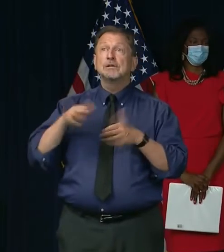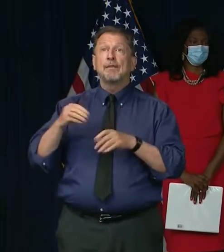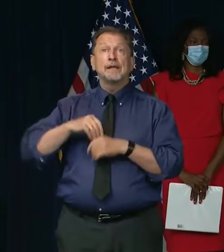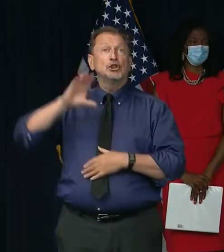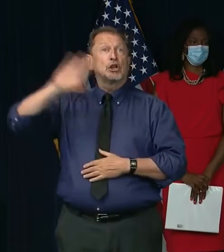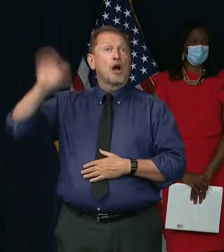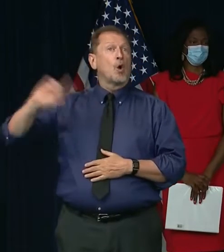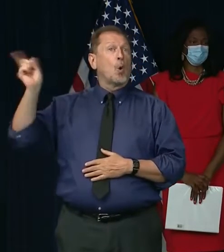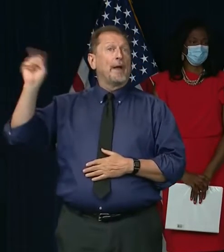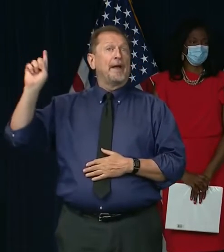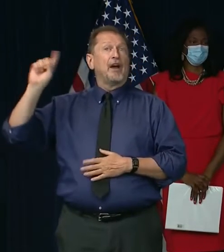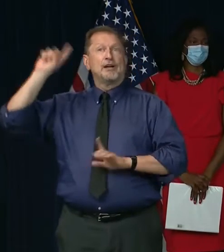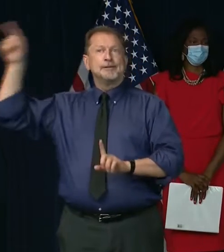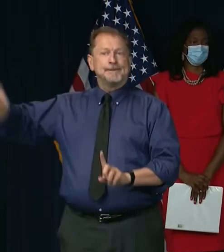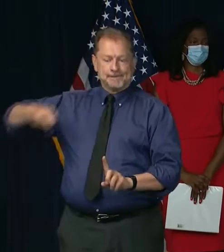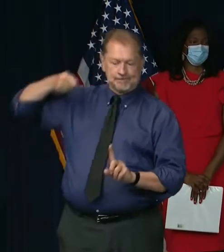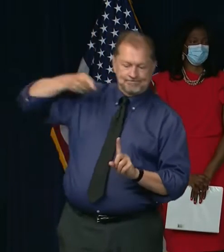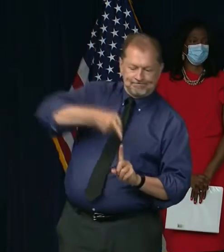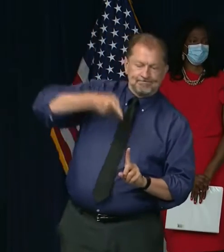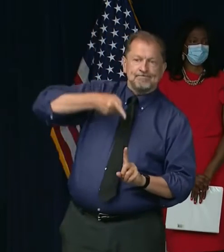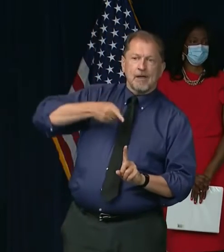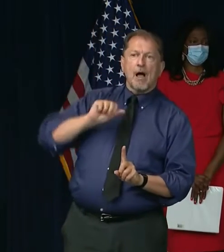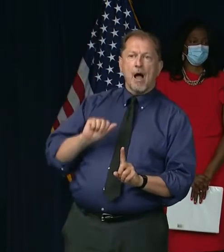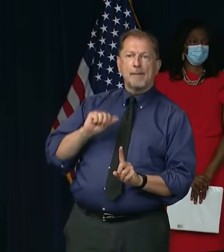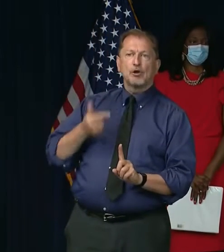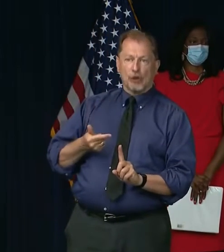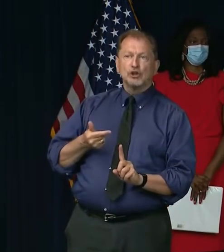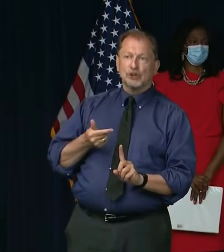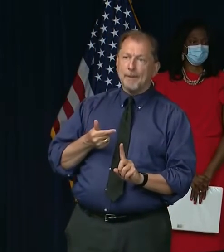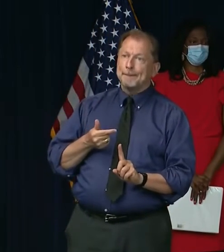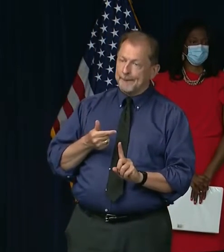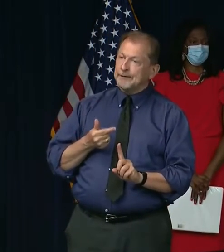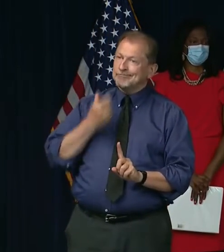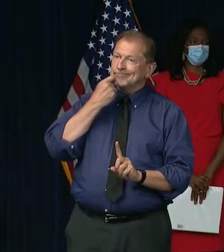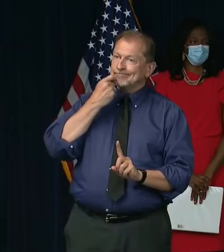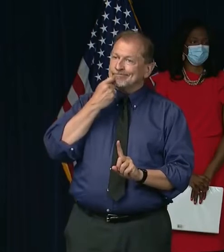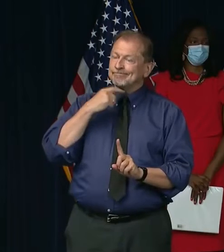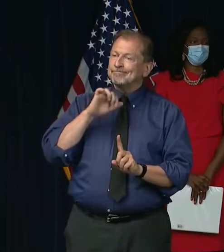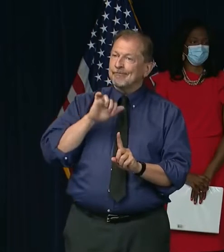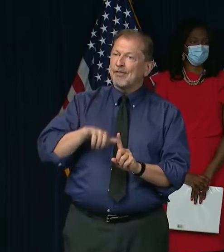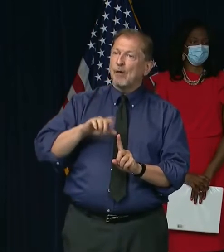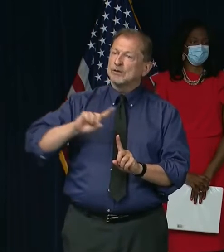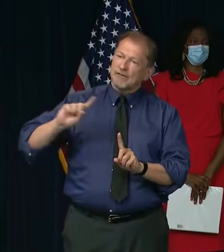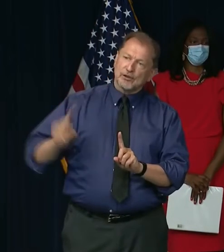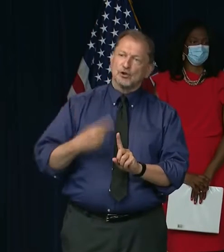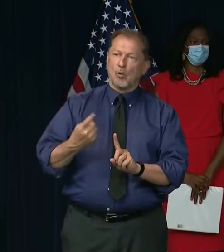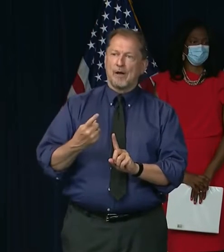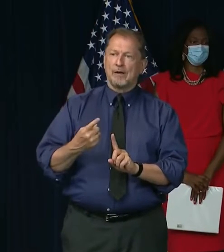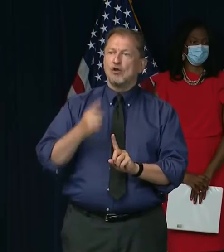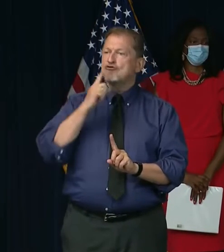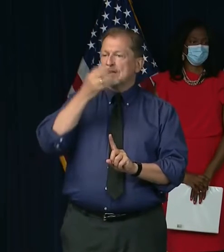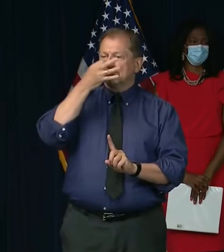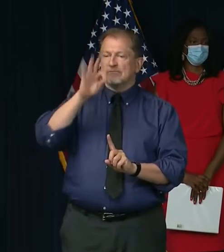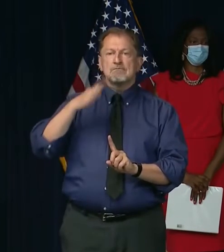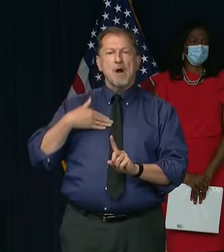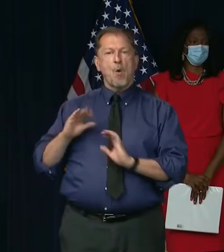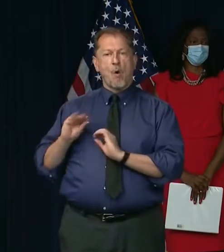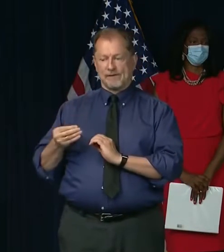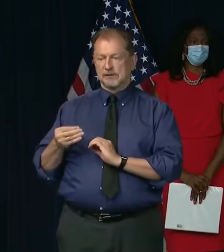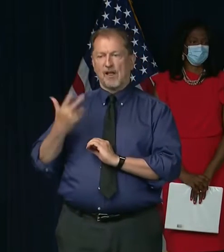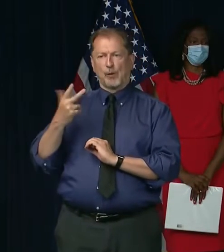happened in Auburn Gresham, Miss Friesen, just a mere three blocks from my office.